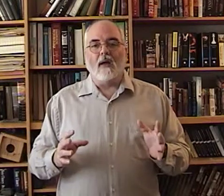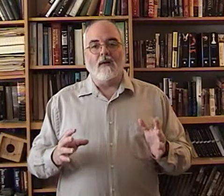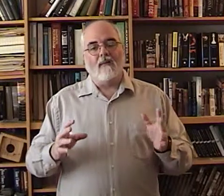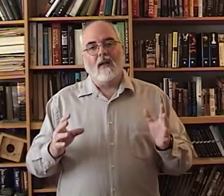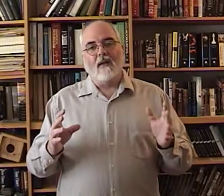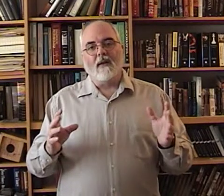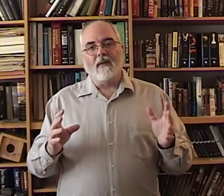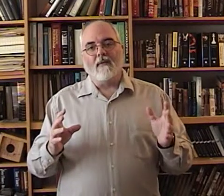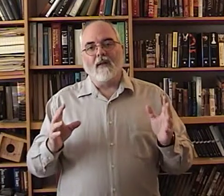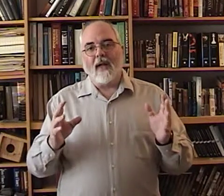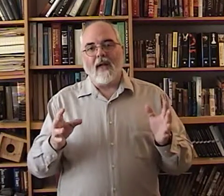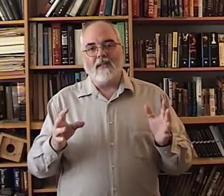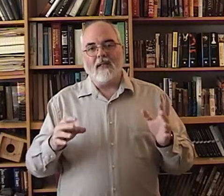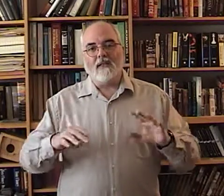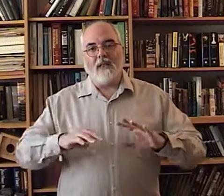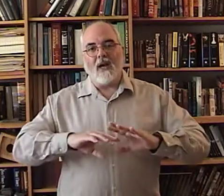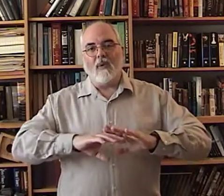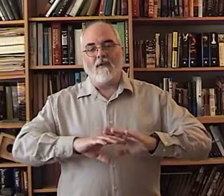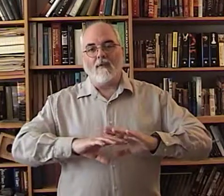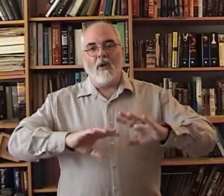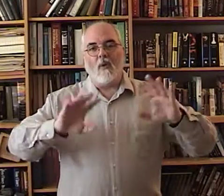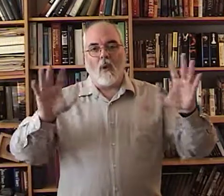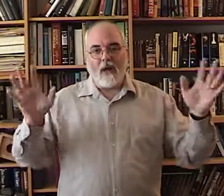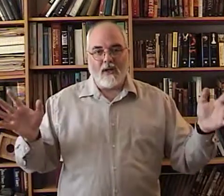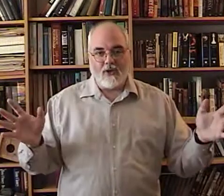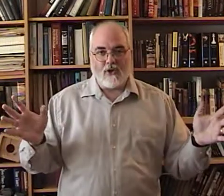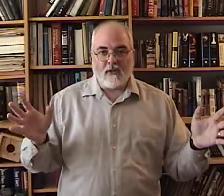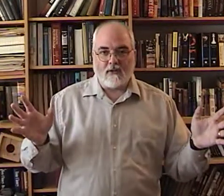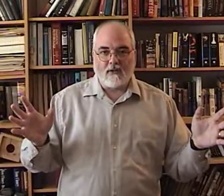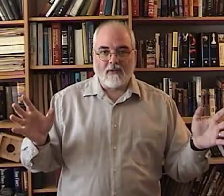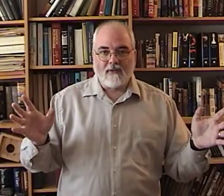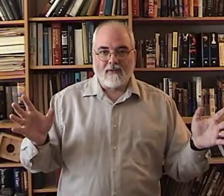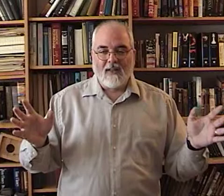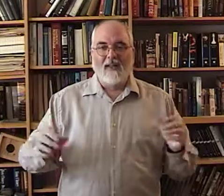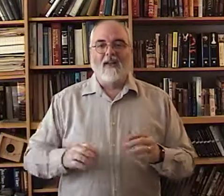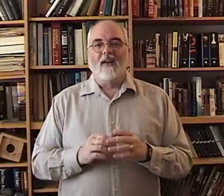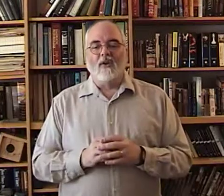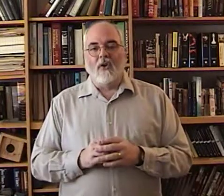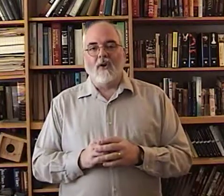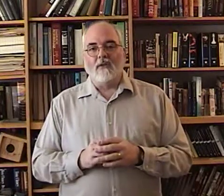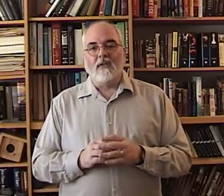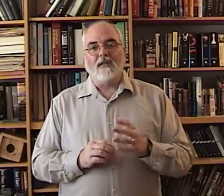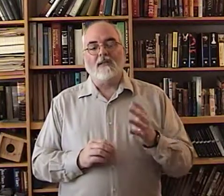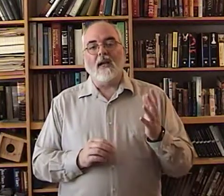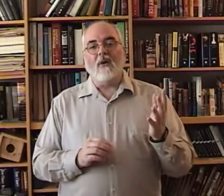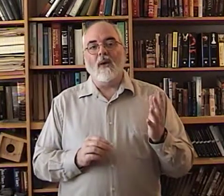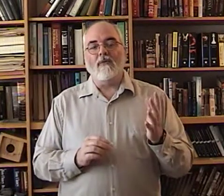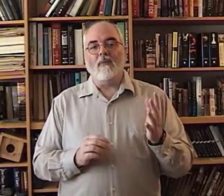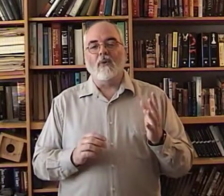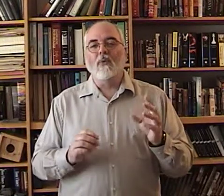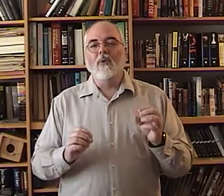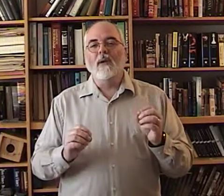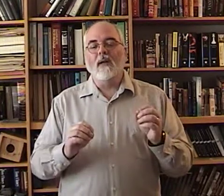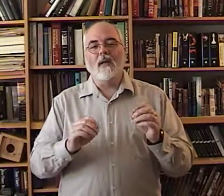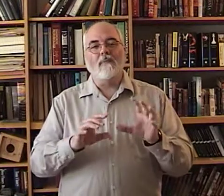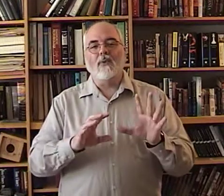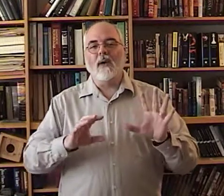guys stay away from the hawaiian shirts girls stay away from the really pretty